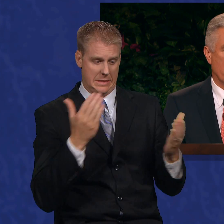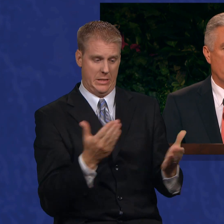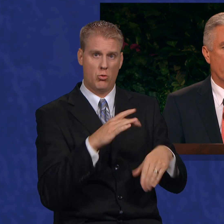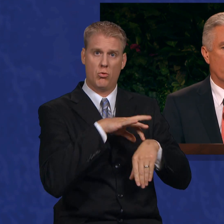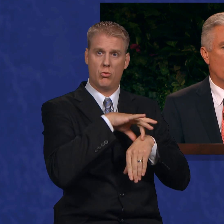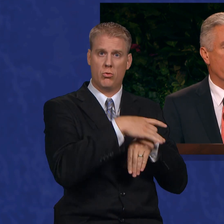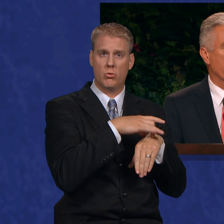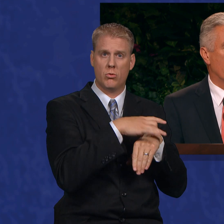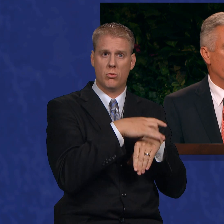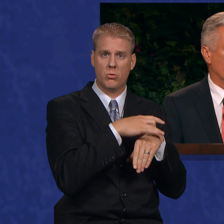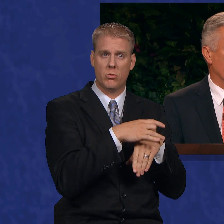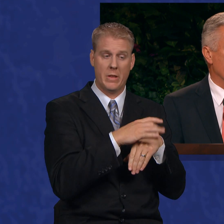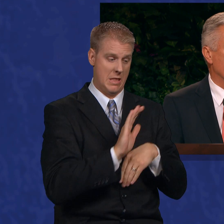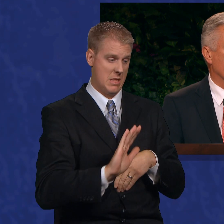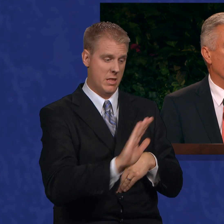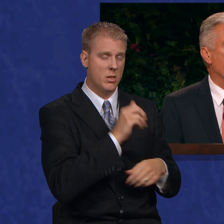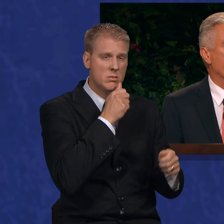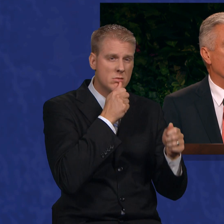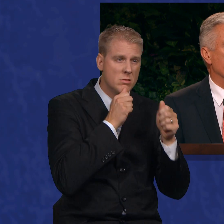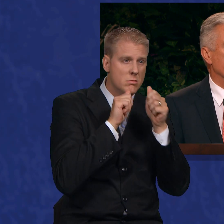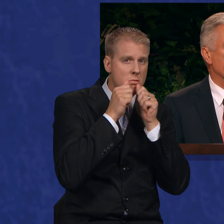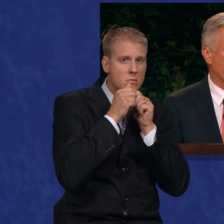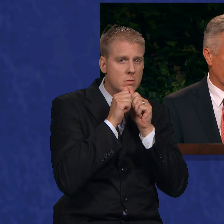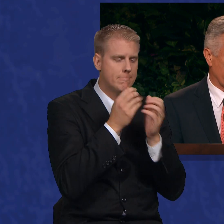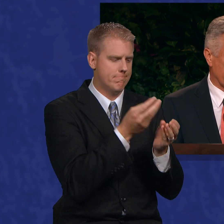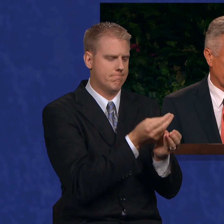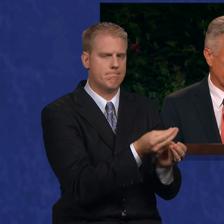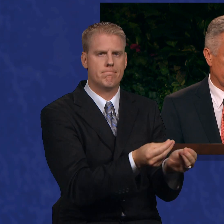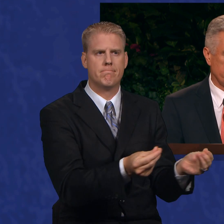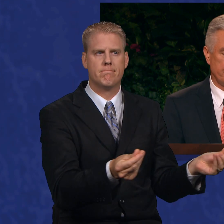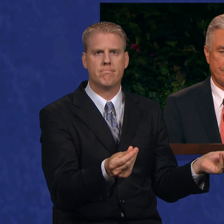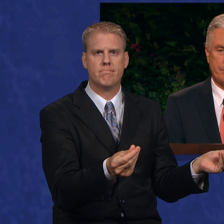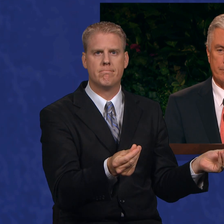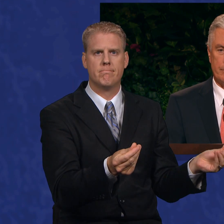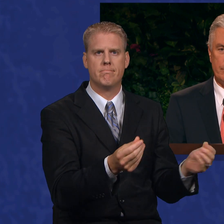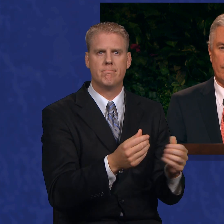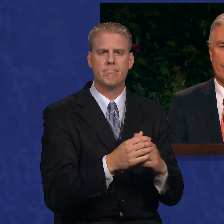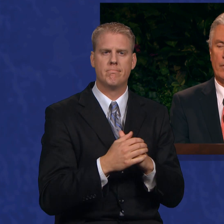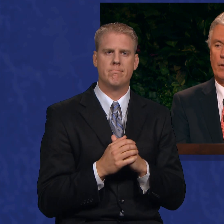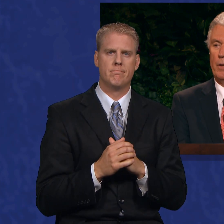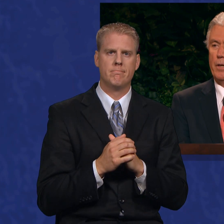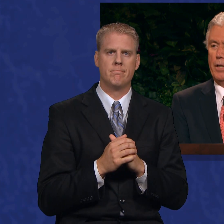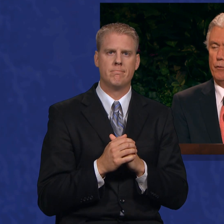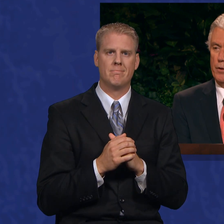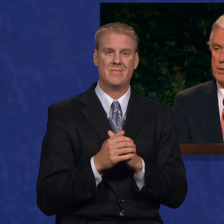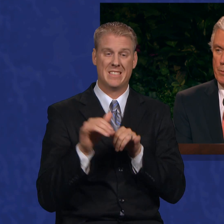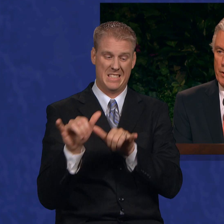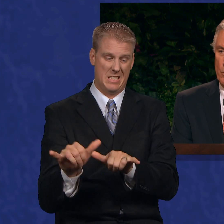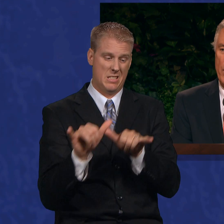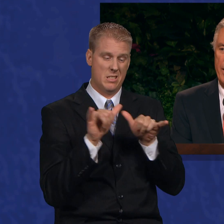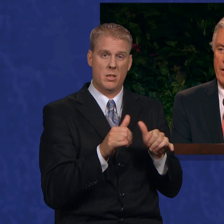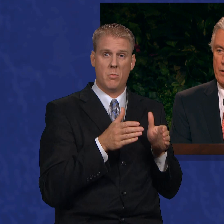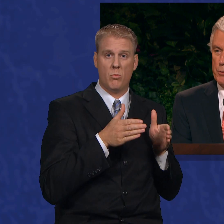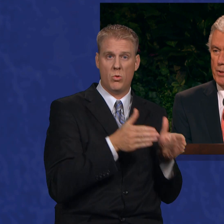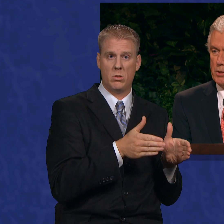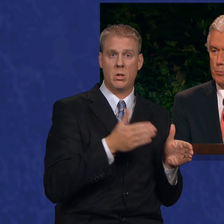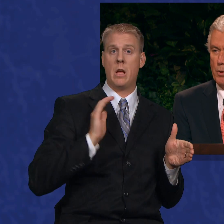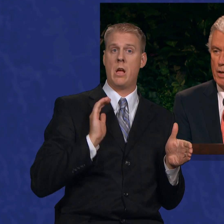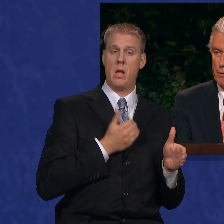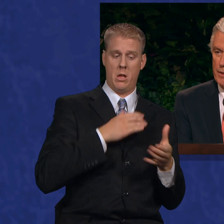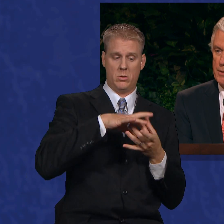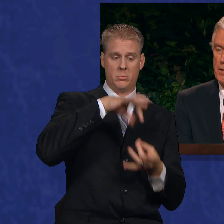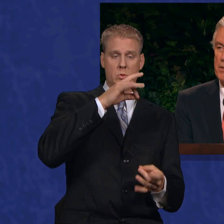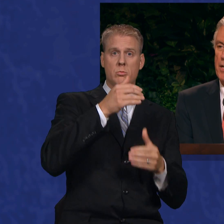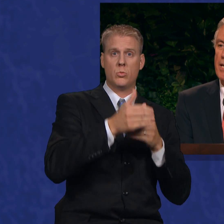by way of relieving their sufferings. In a very similar way, our spiritual